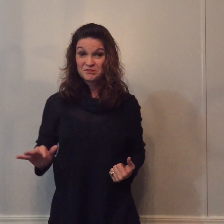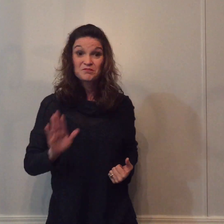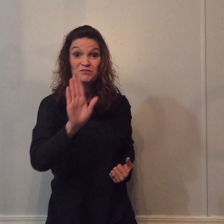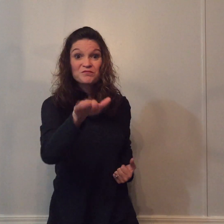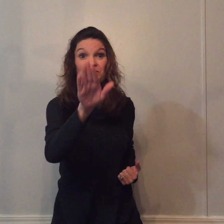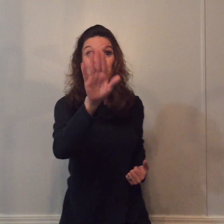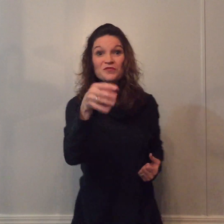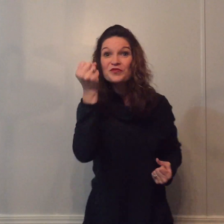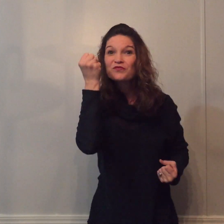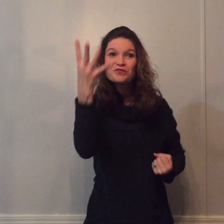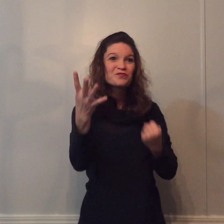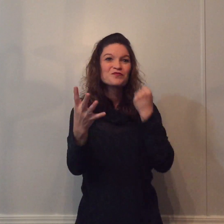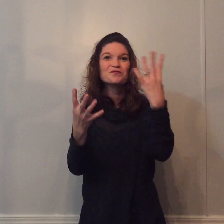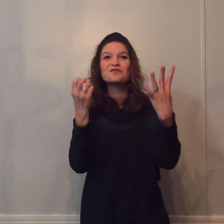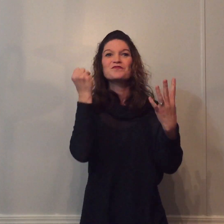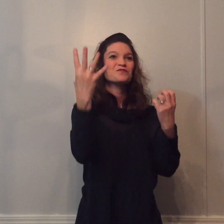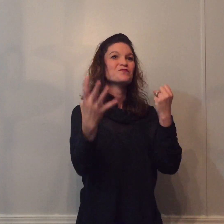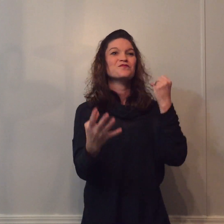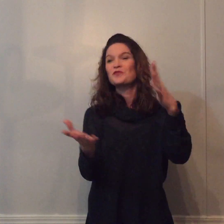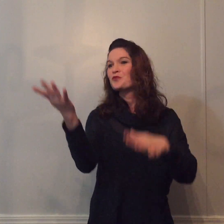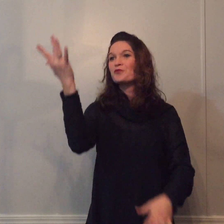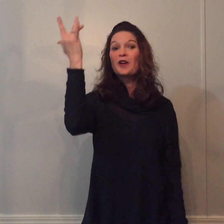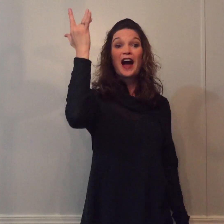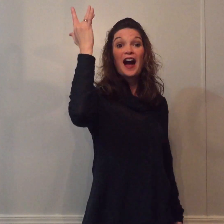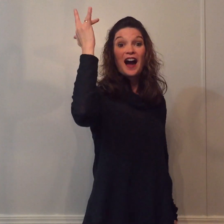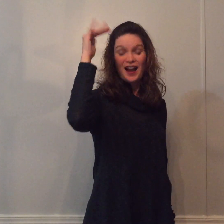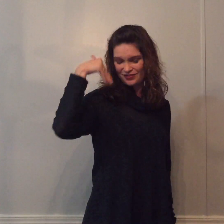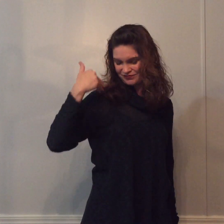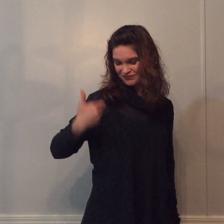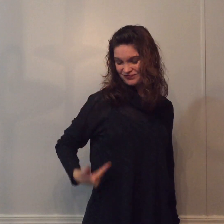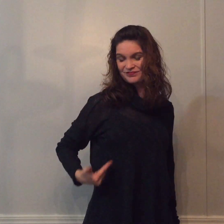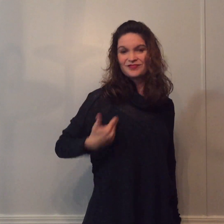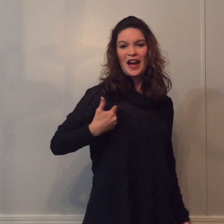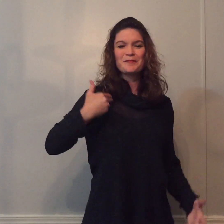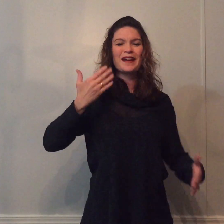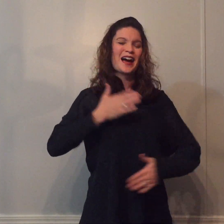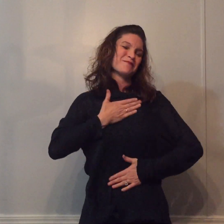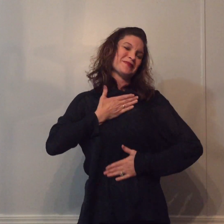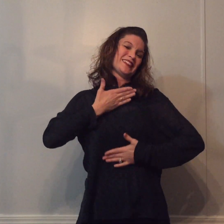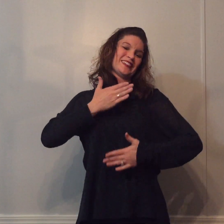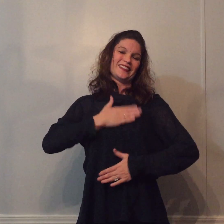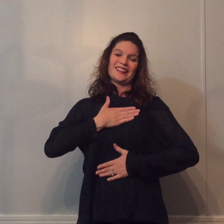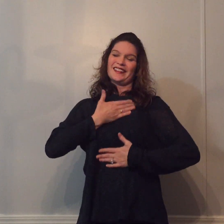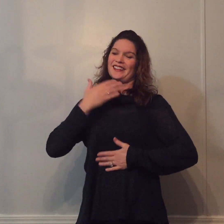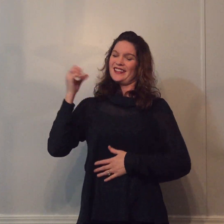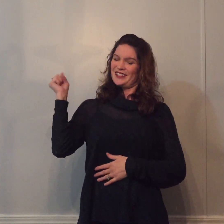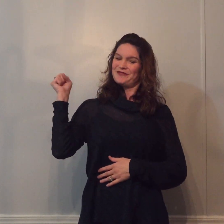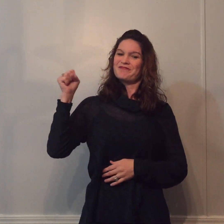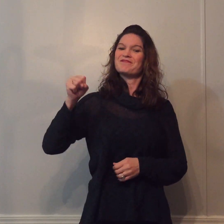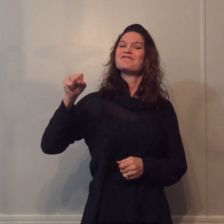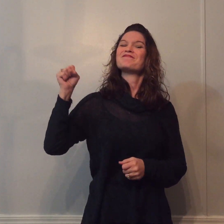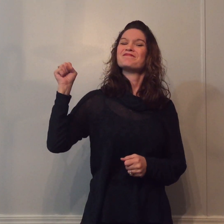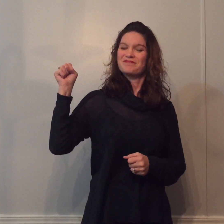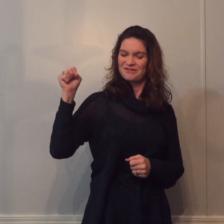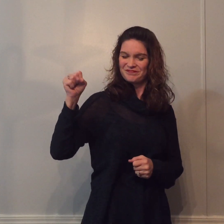I'm happy. Because I'm happy. Yeah,